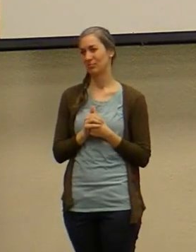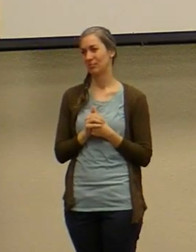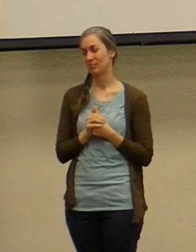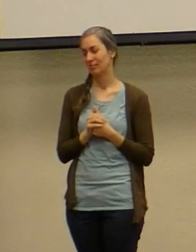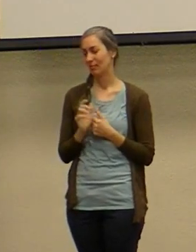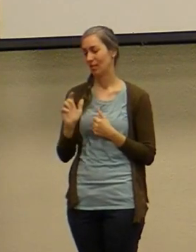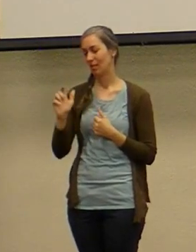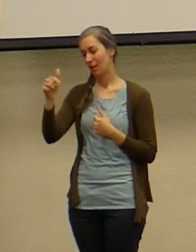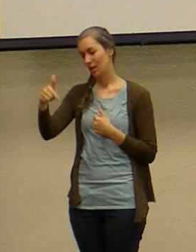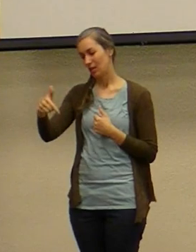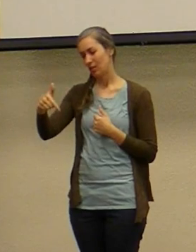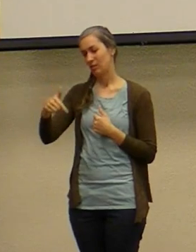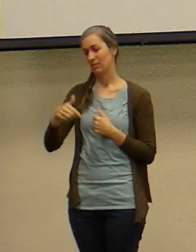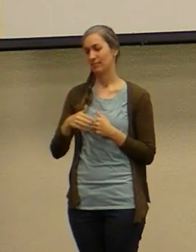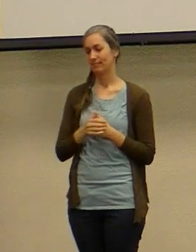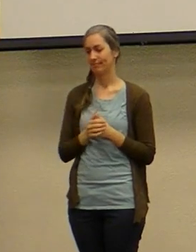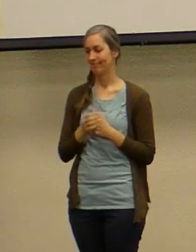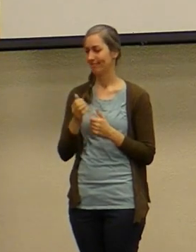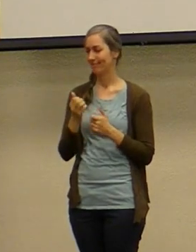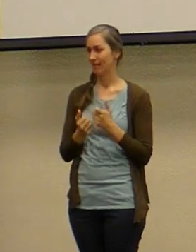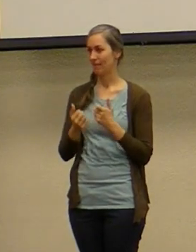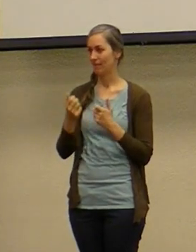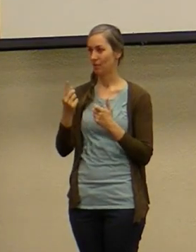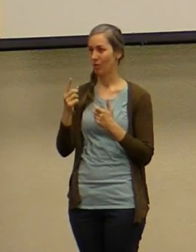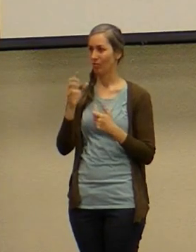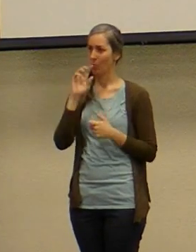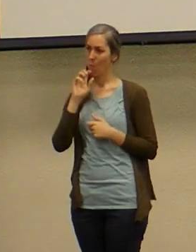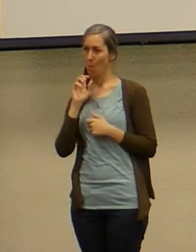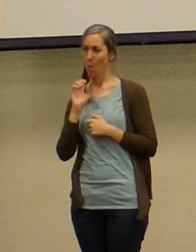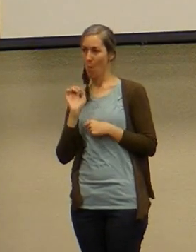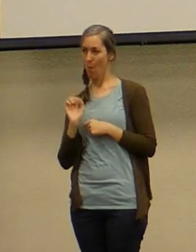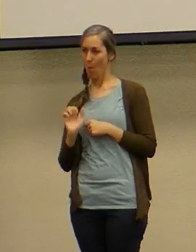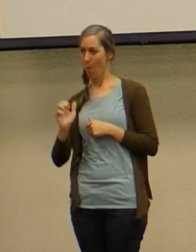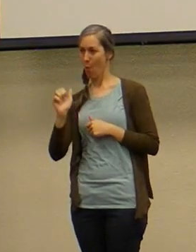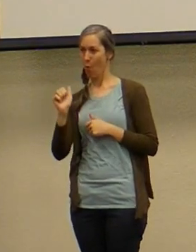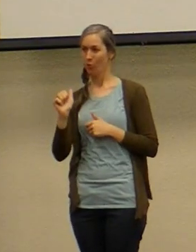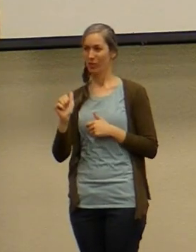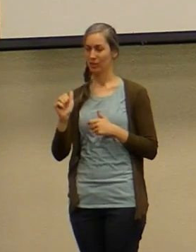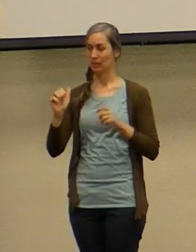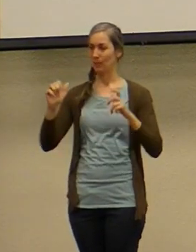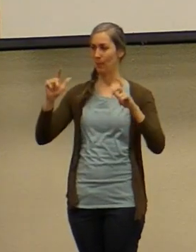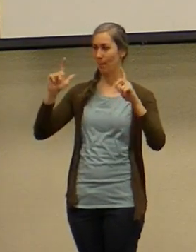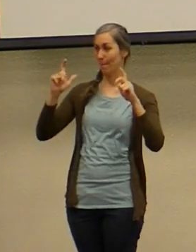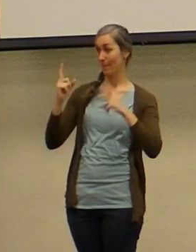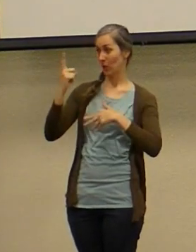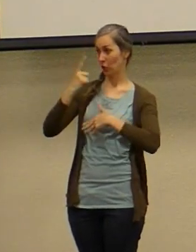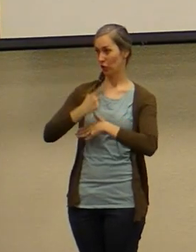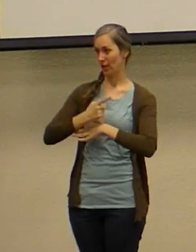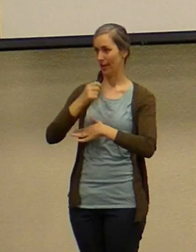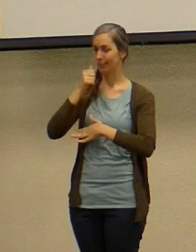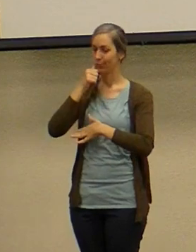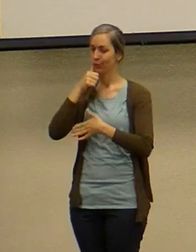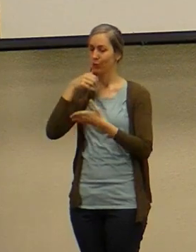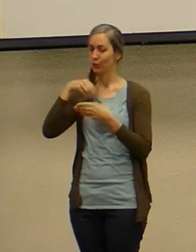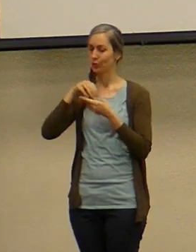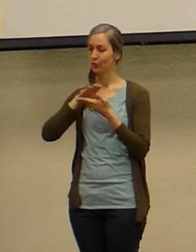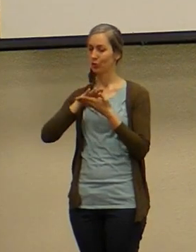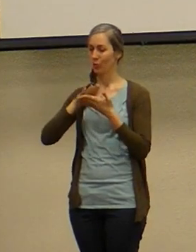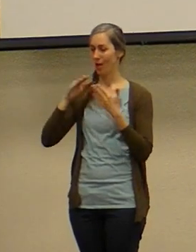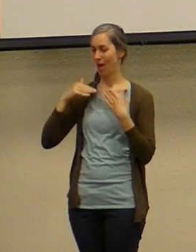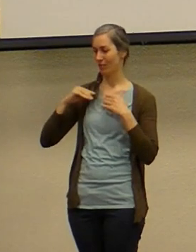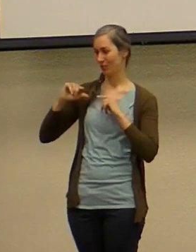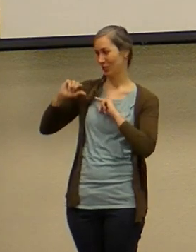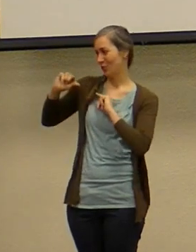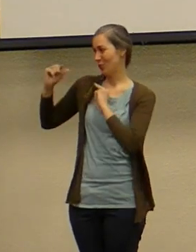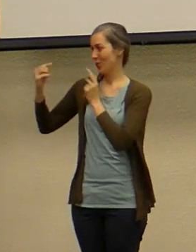little while later everybody's getting a little older and it's picture day and the girls at school and in a group picture for